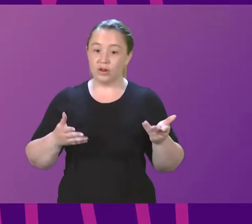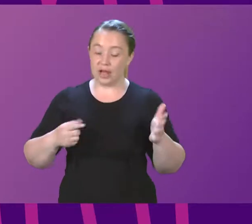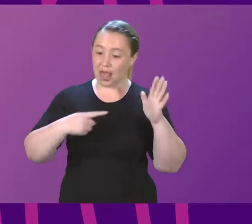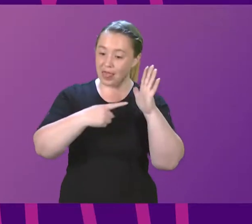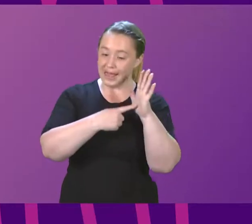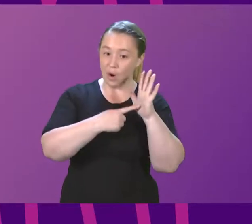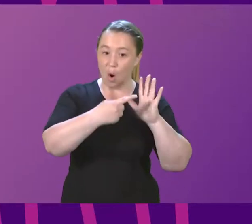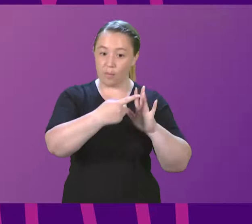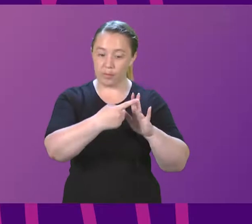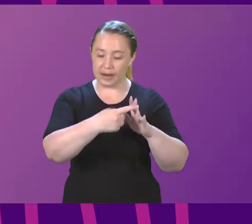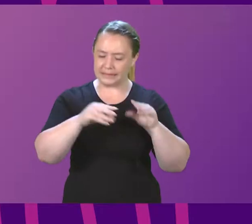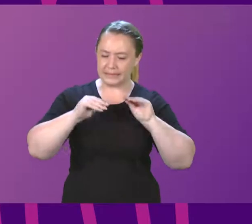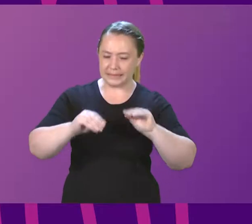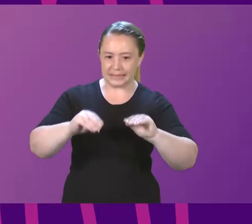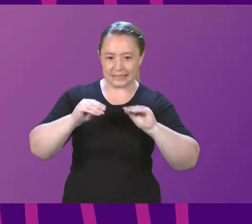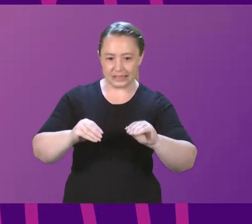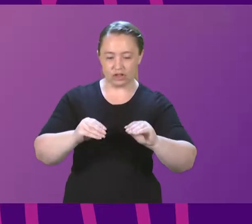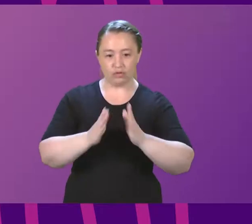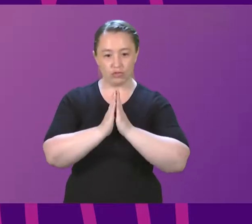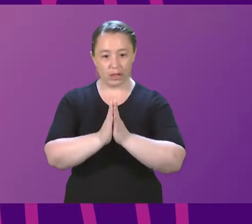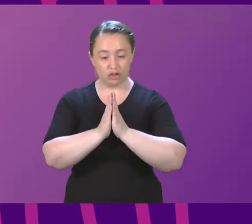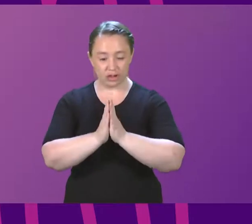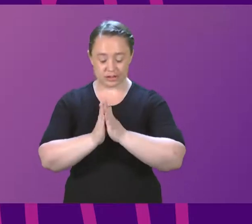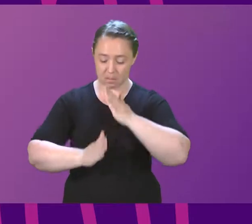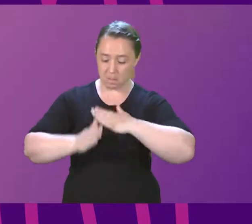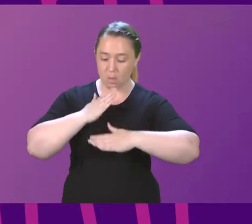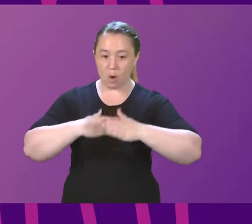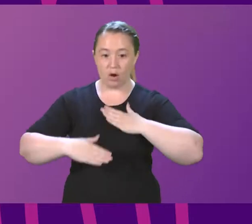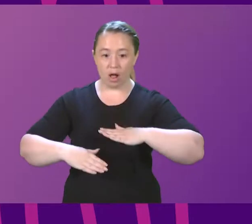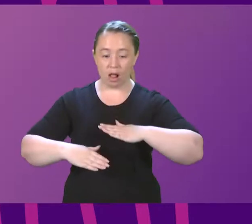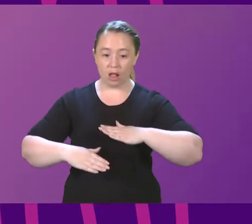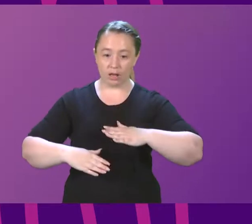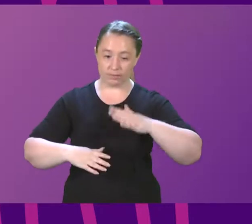teacher of religious, moral and philosophical studies, Kirkwall Grammar School.